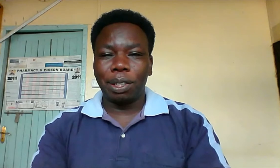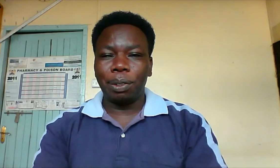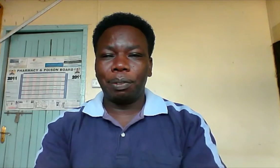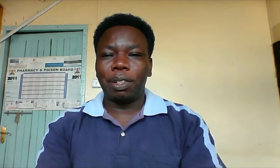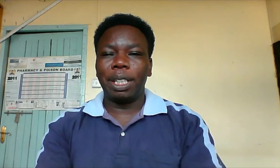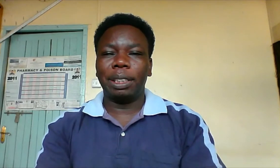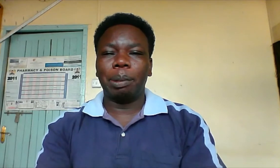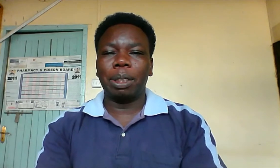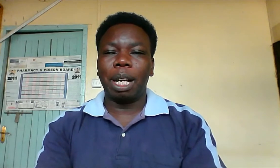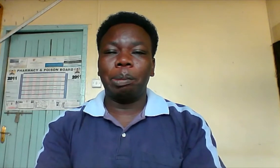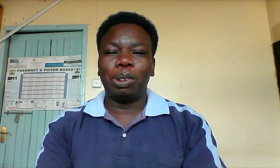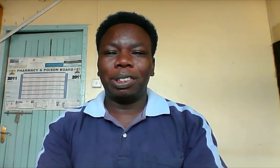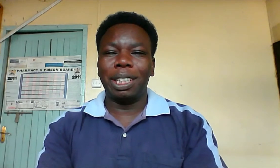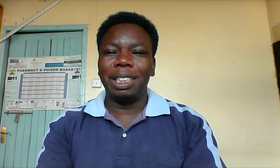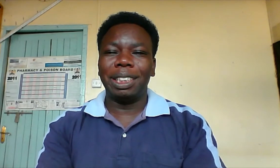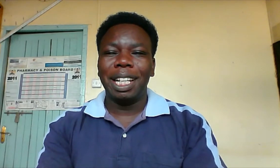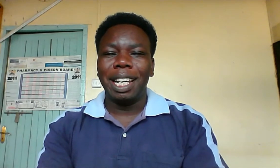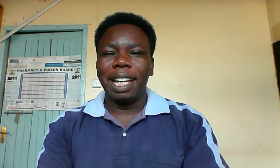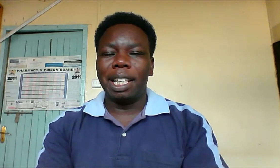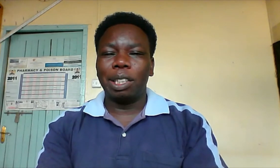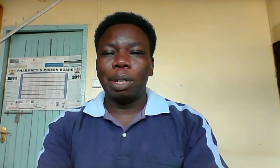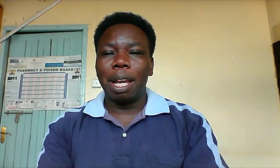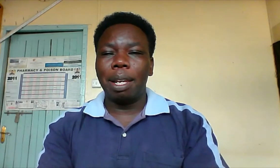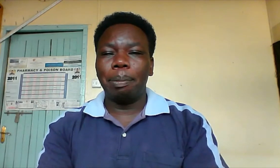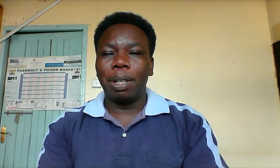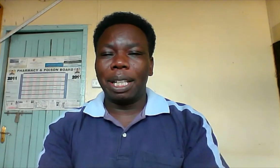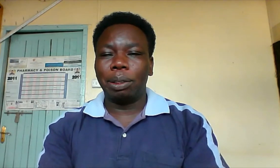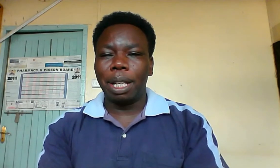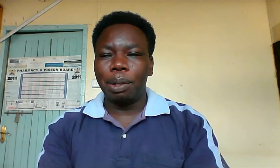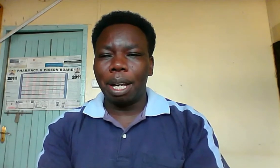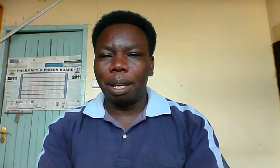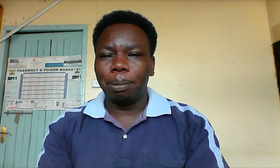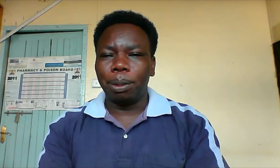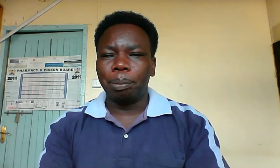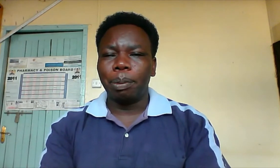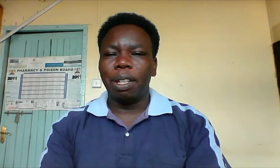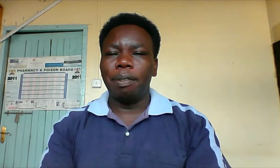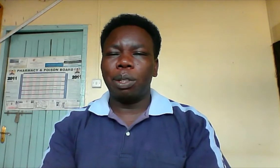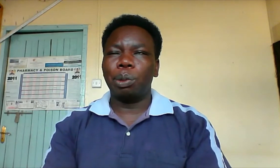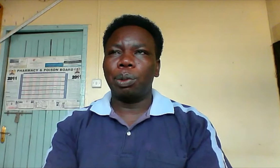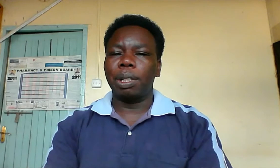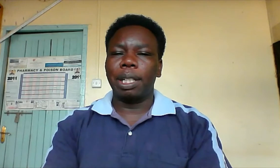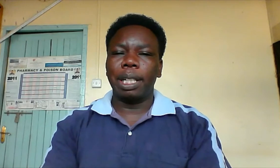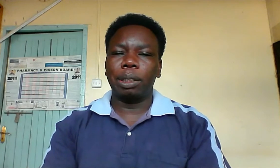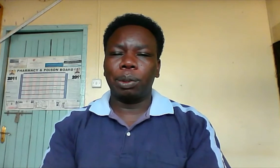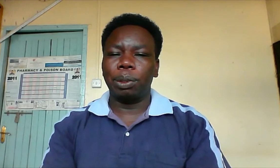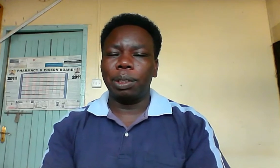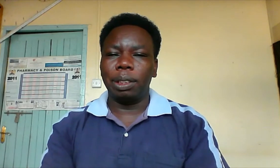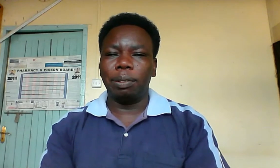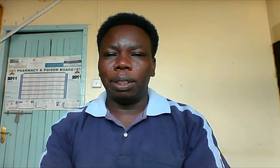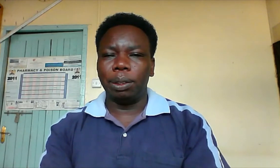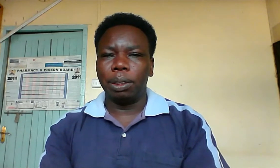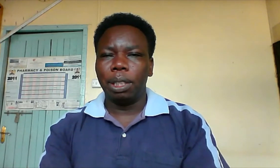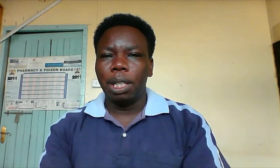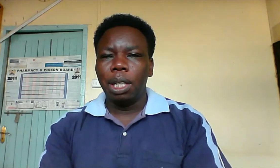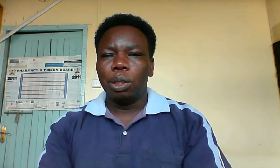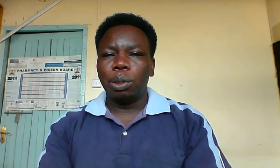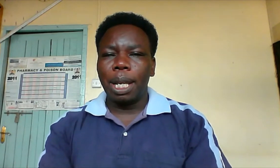you've already subscribed to it and that you are able and how you are able even to get to these videos today